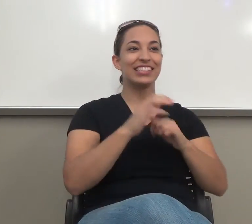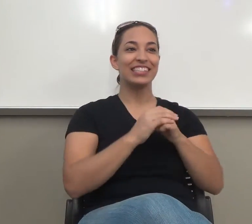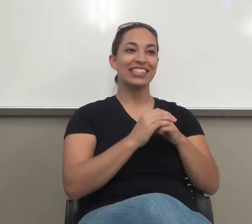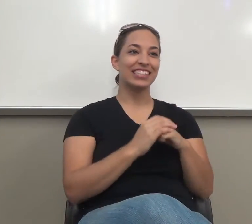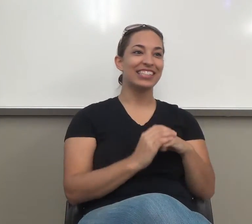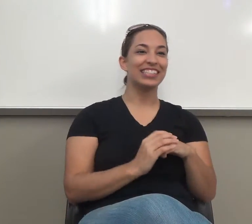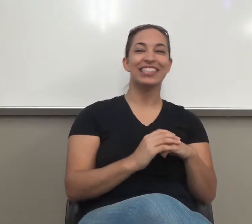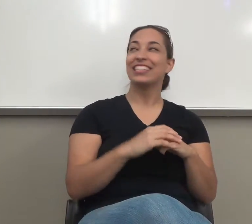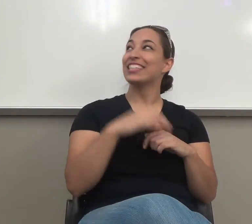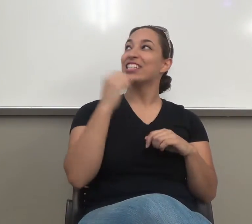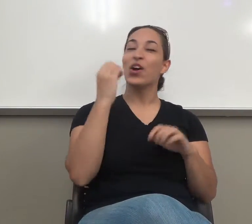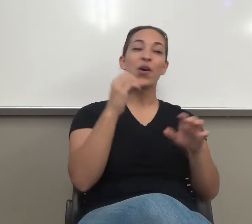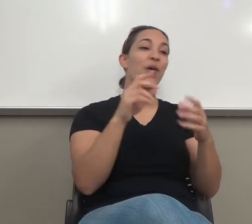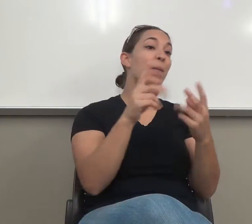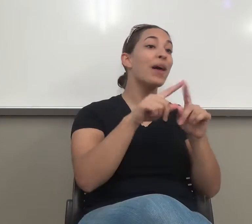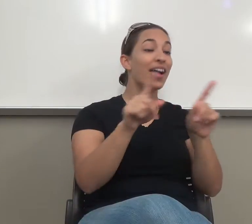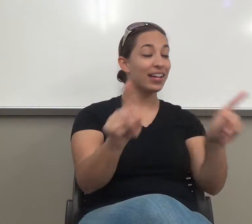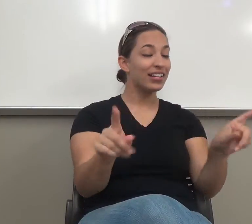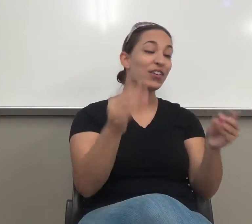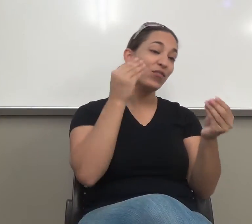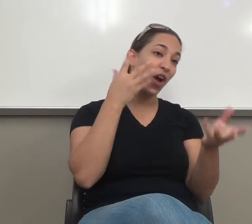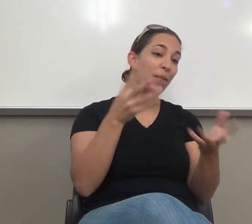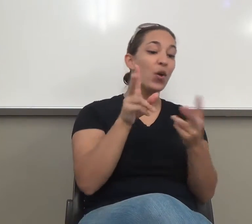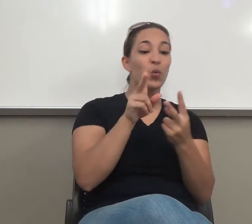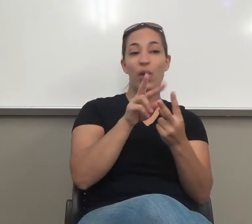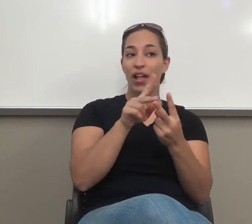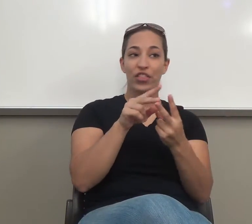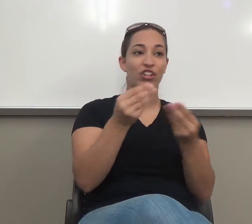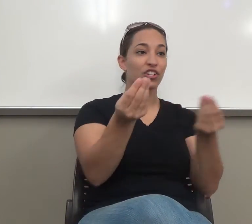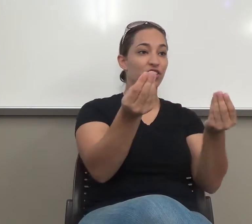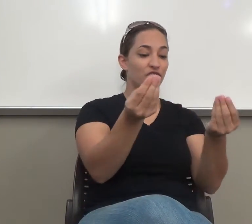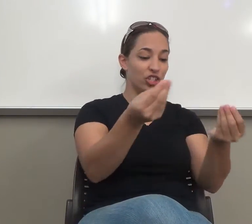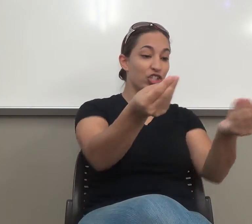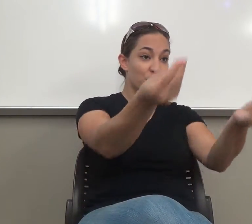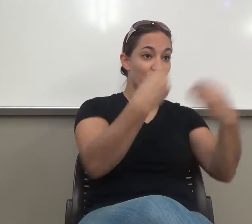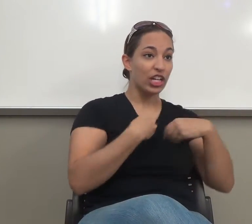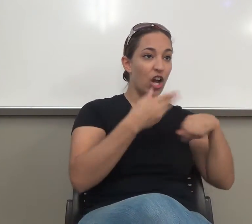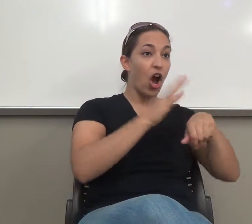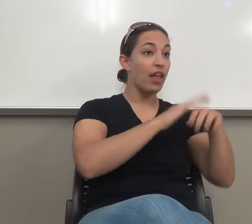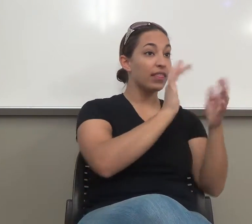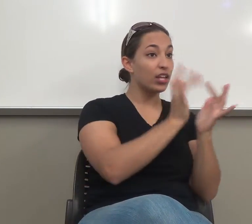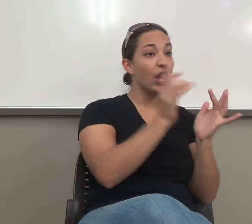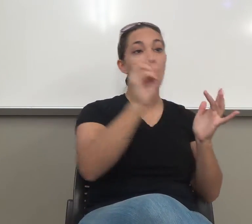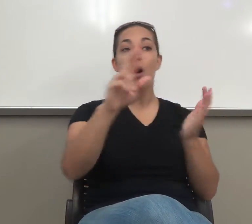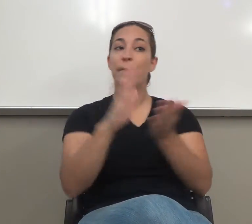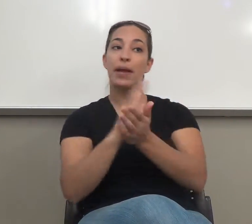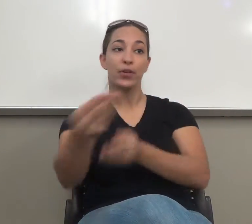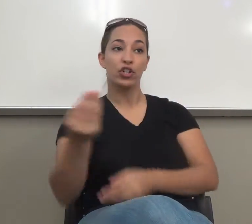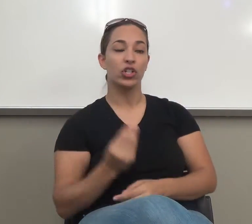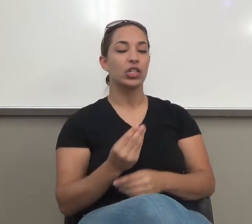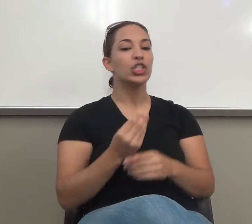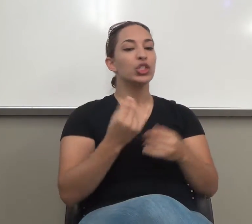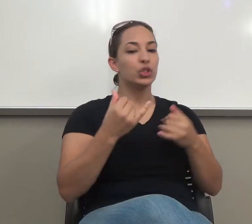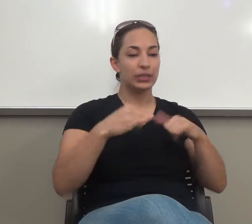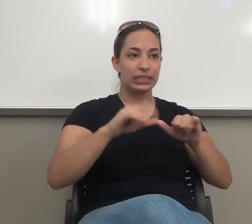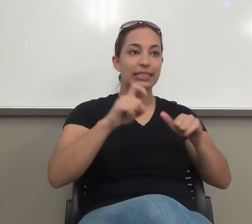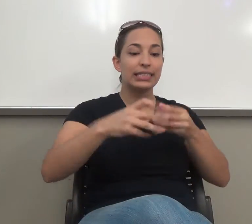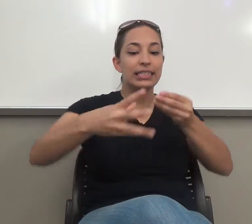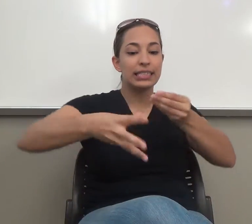on paper, you have to attach what I call the backup board. Okay. So again, want to see that you went through this